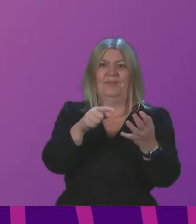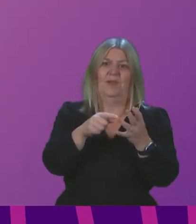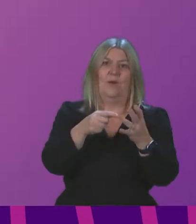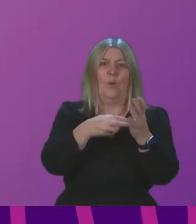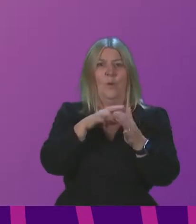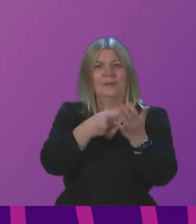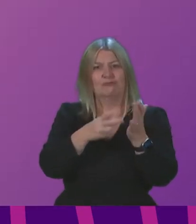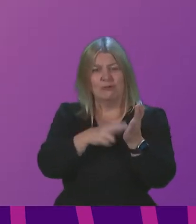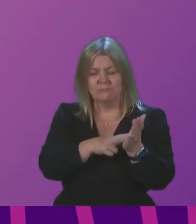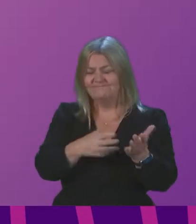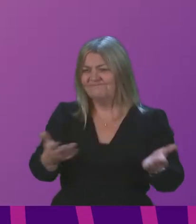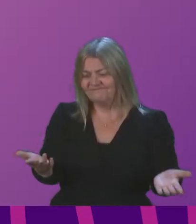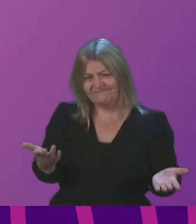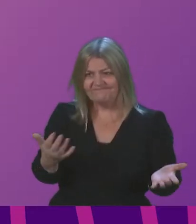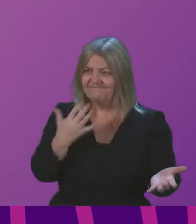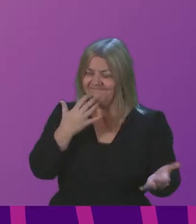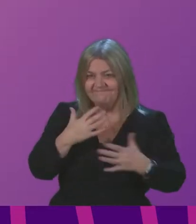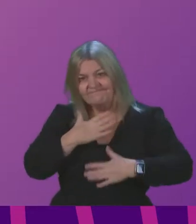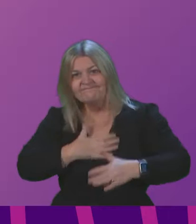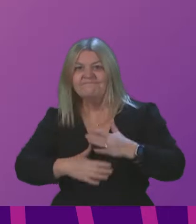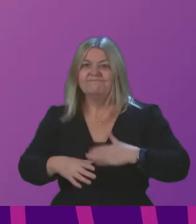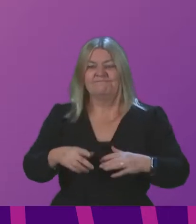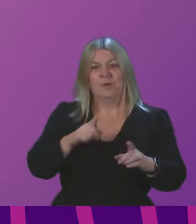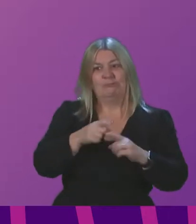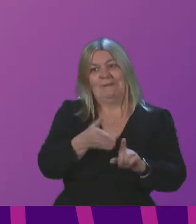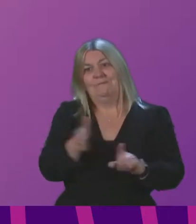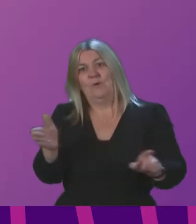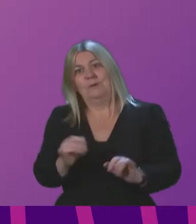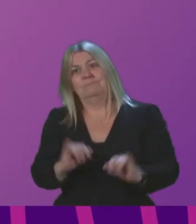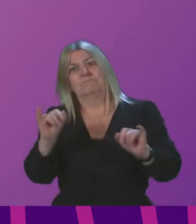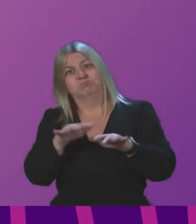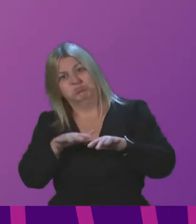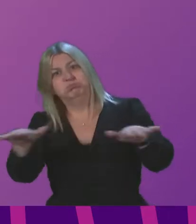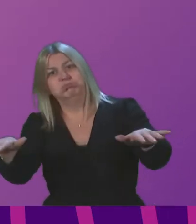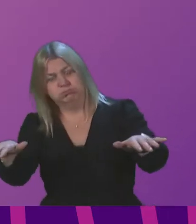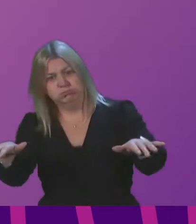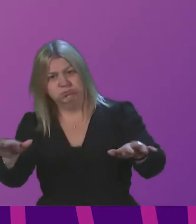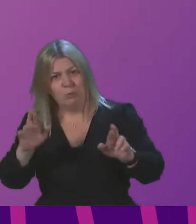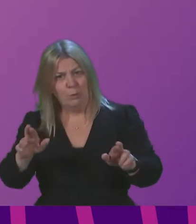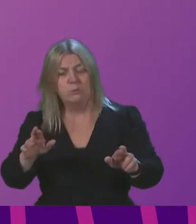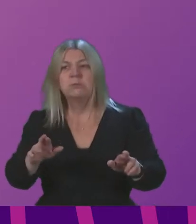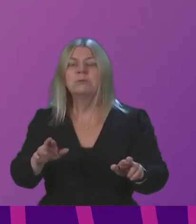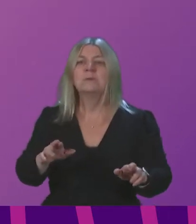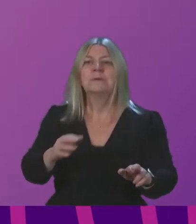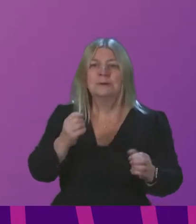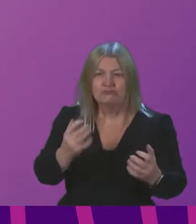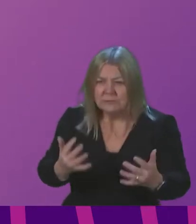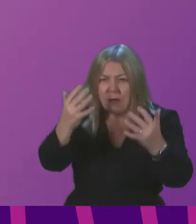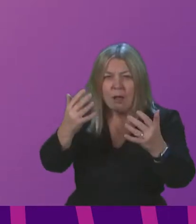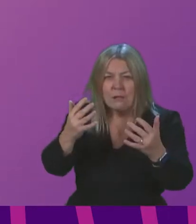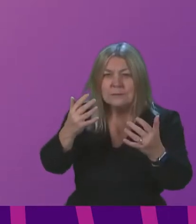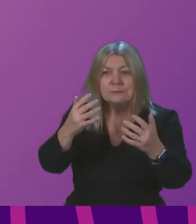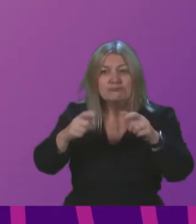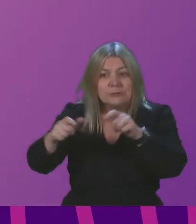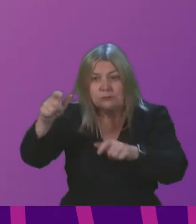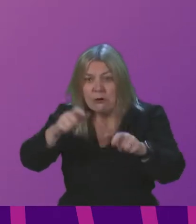that we still hope that can be avoided and God willing if the results of current research into that